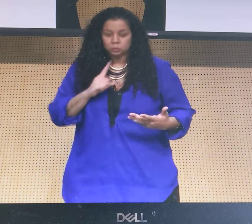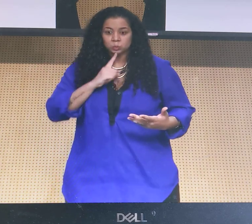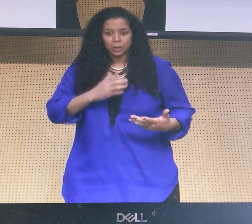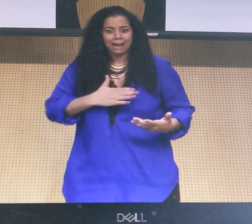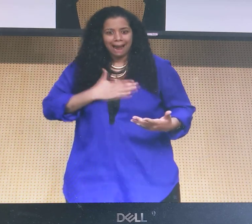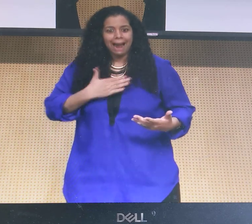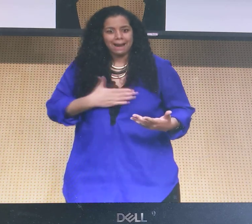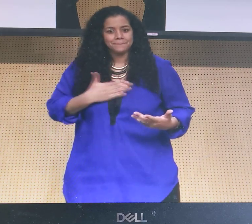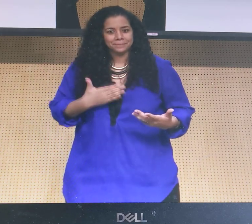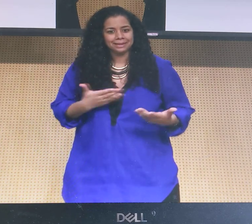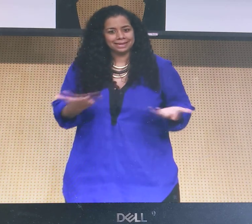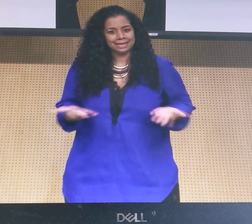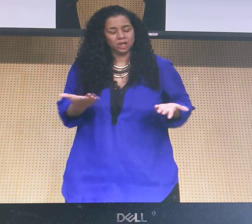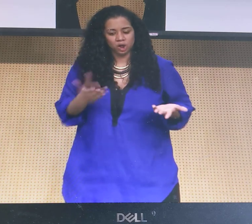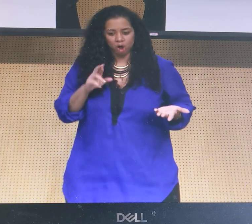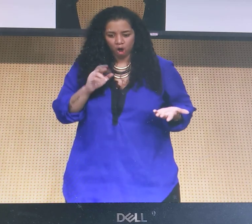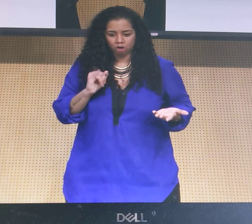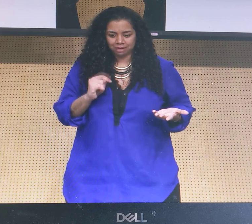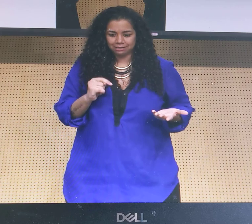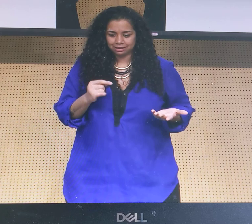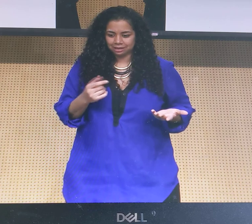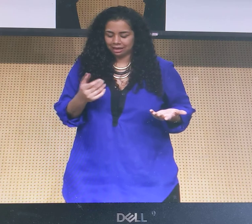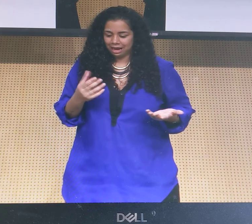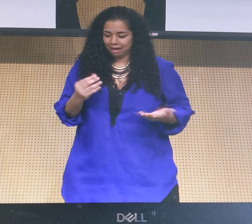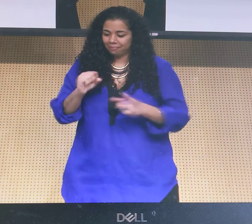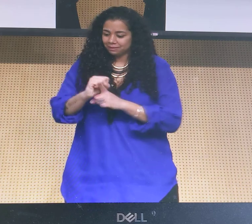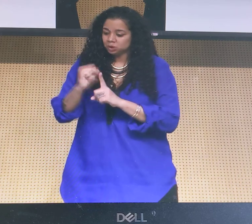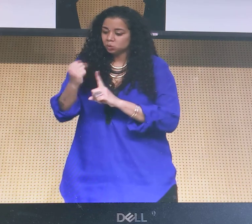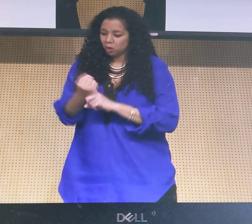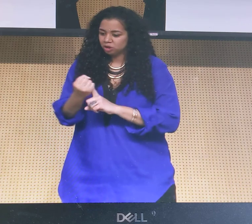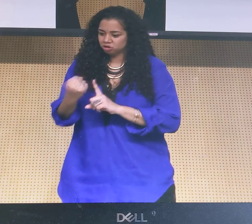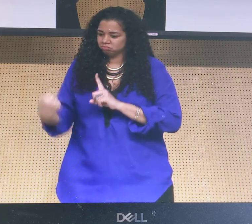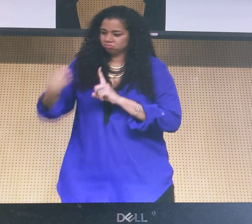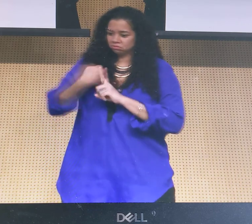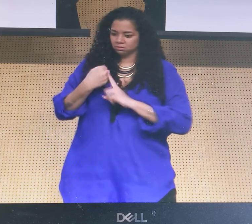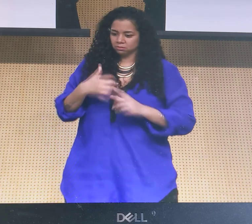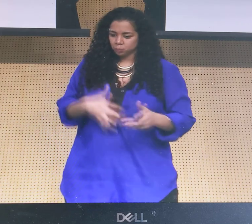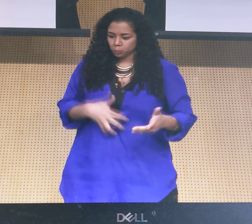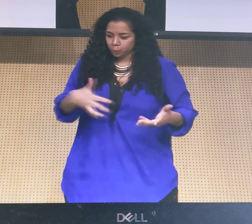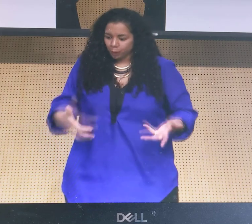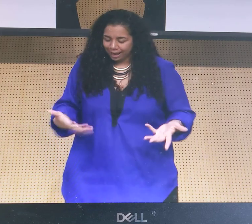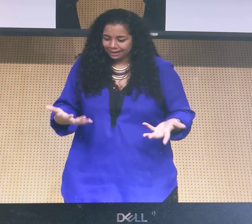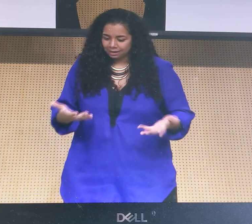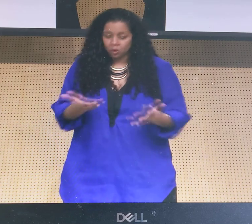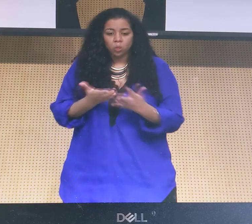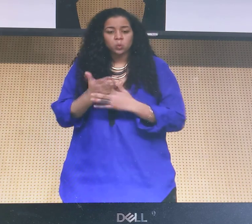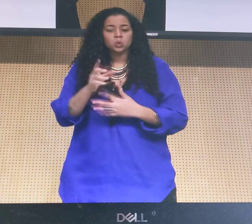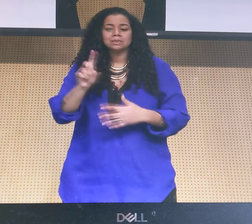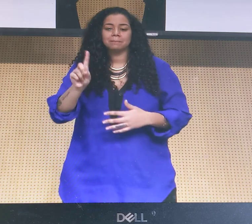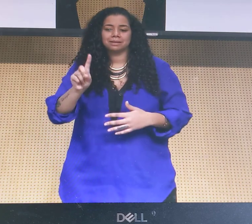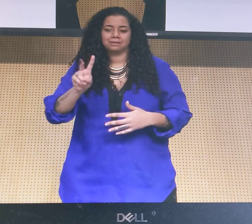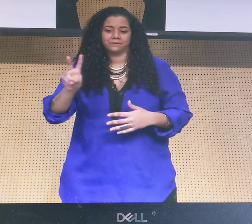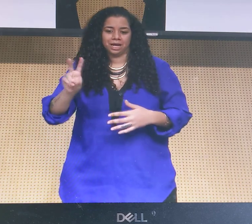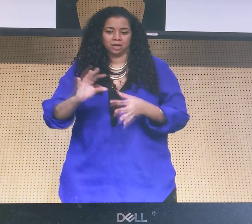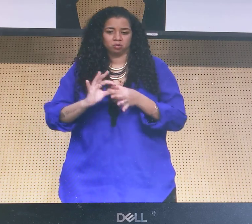what did you do this time? And I thought, you know, I'm really happy here at RIT. I had this situation happen.